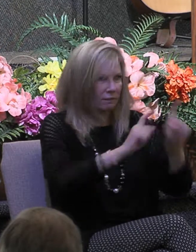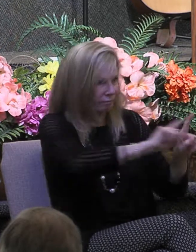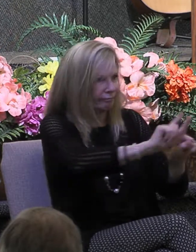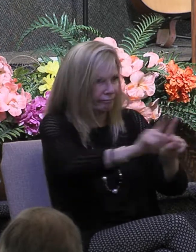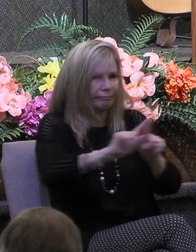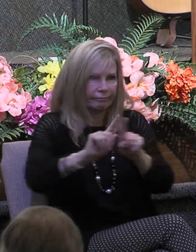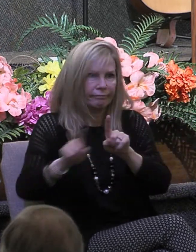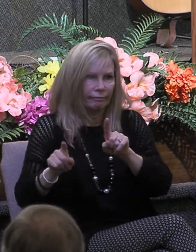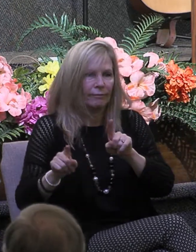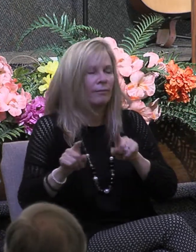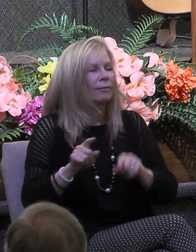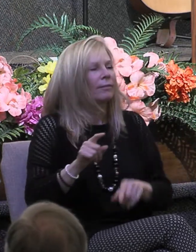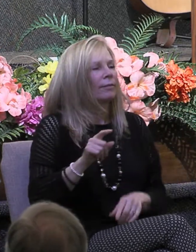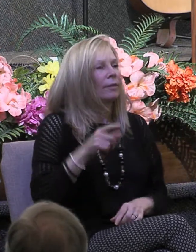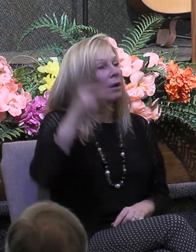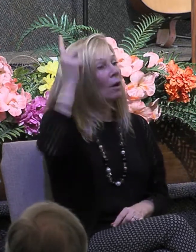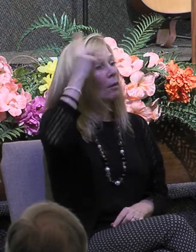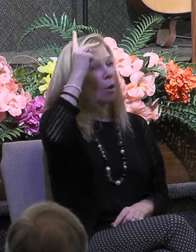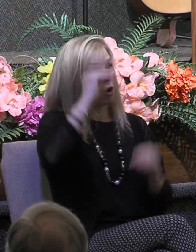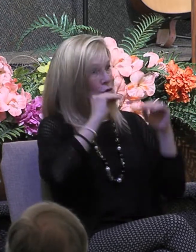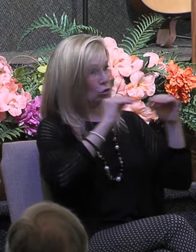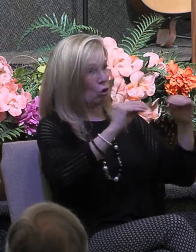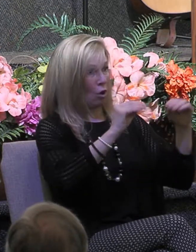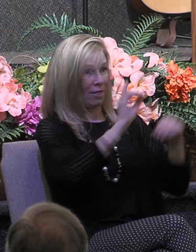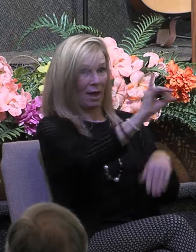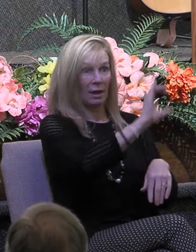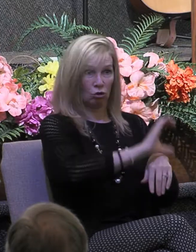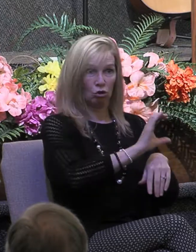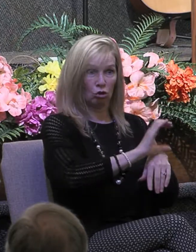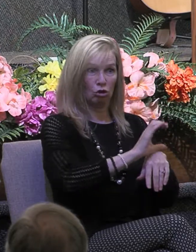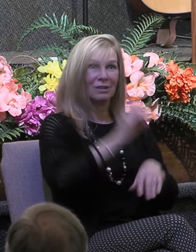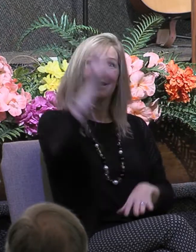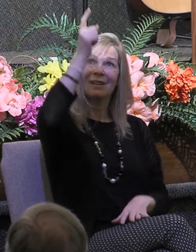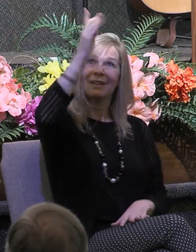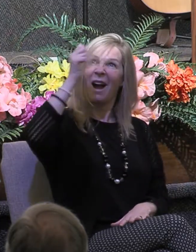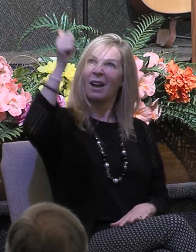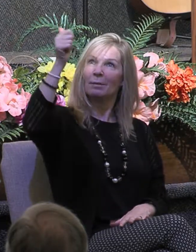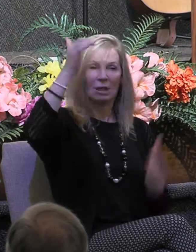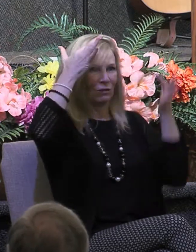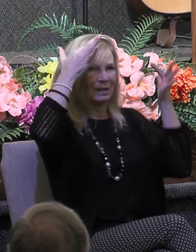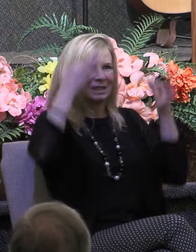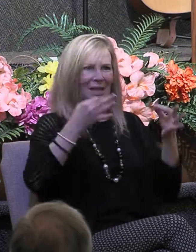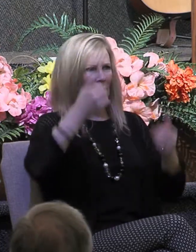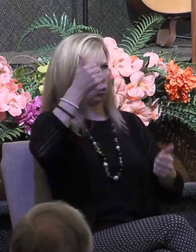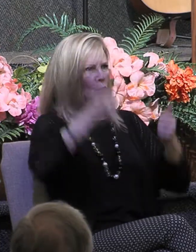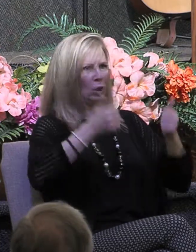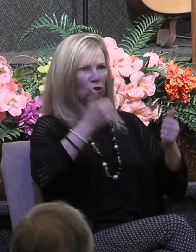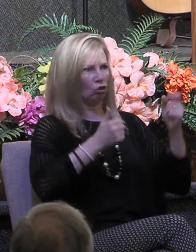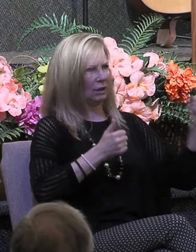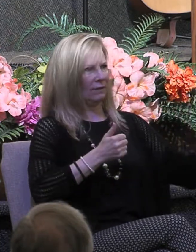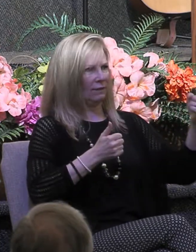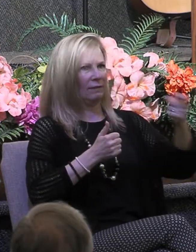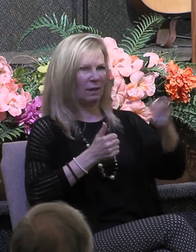sovereignly distributes these gifts. So it isn't up to any Christian to determine what gift they want.